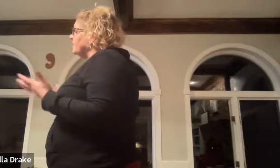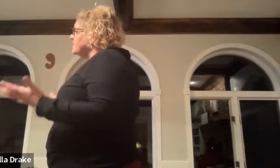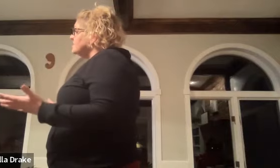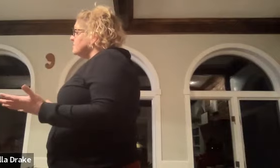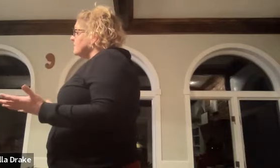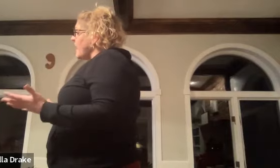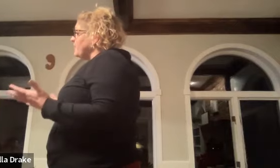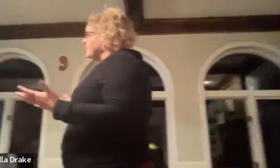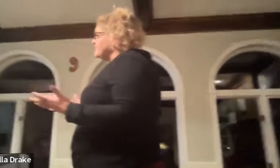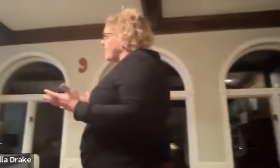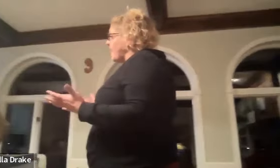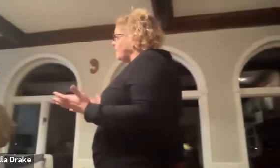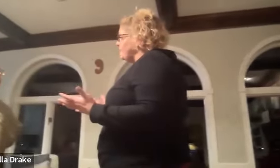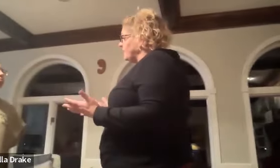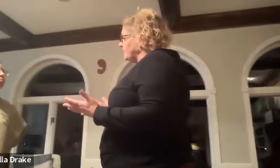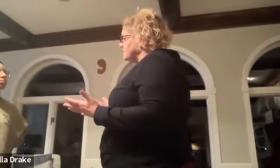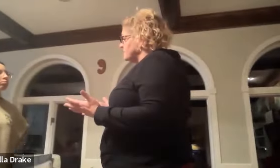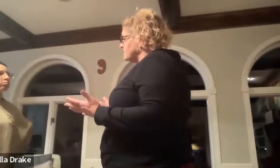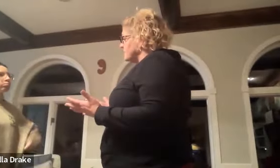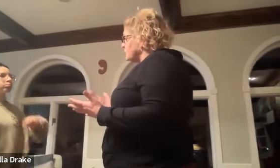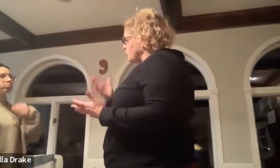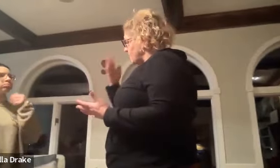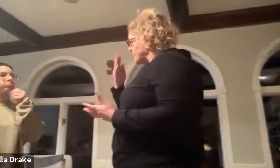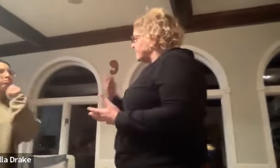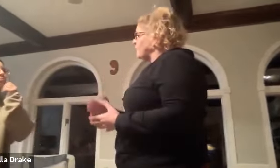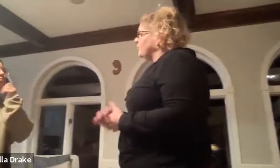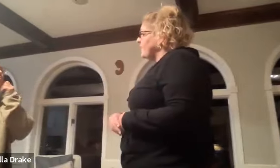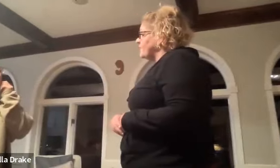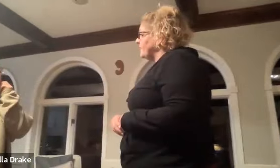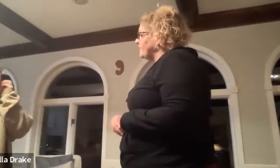feelings happy sad feelings so you can tell your family